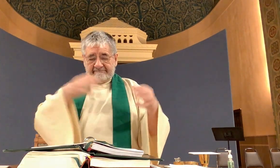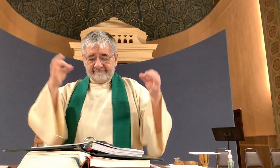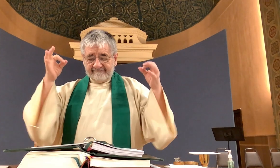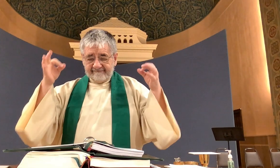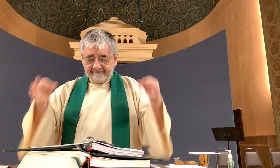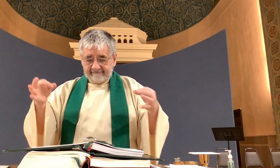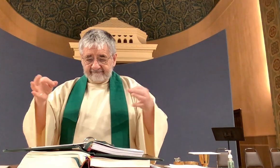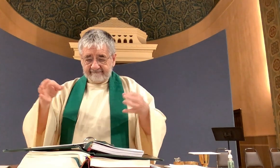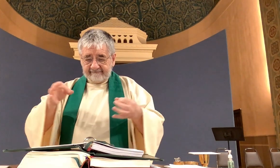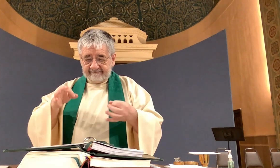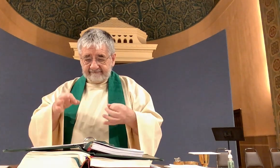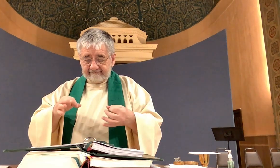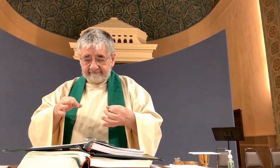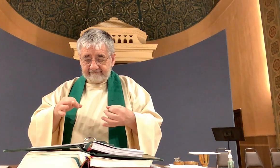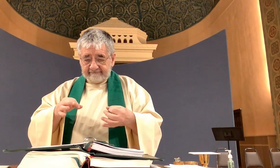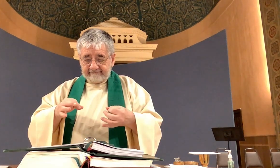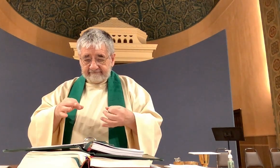I, too, have decided